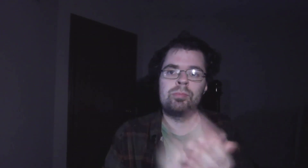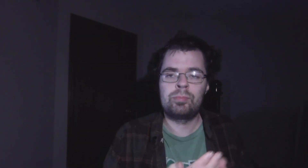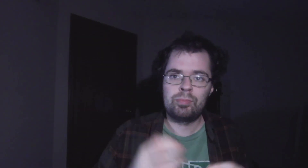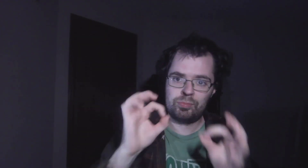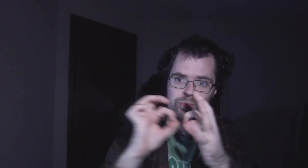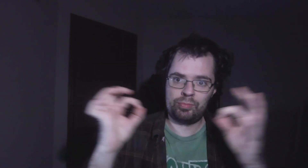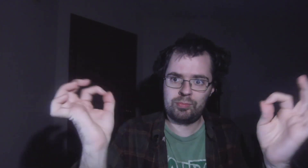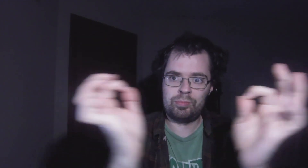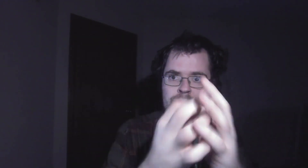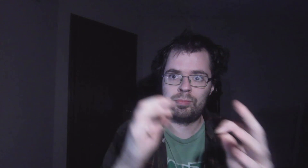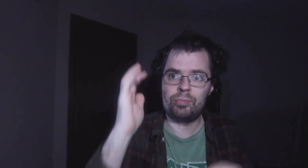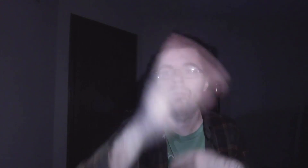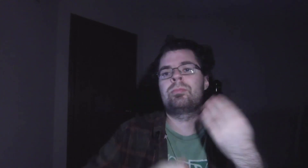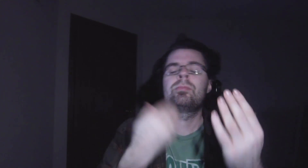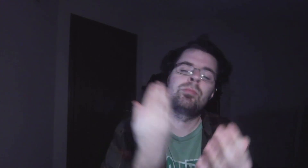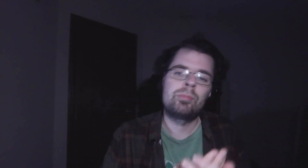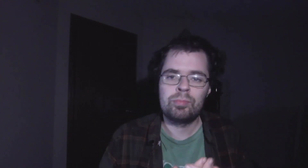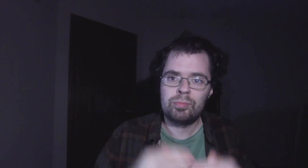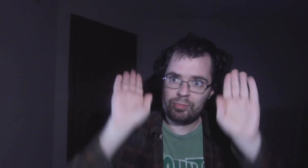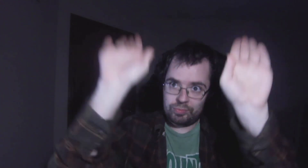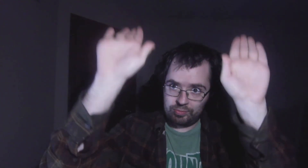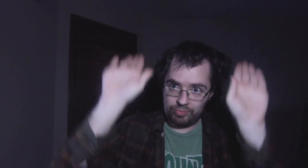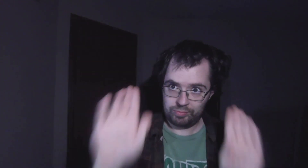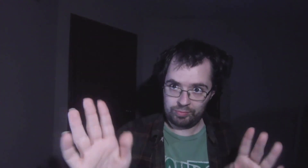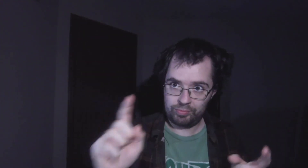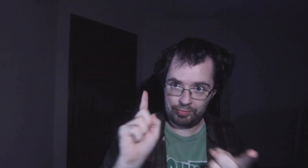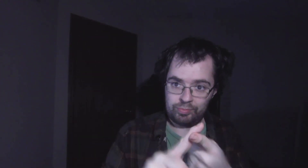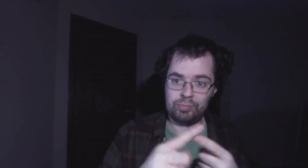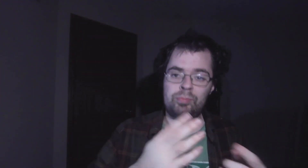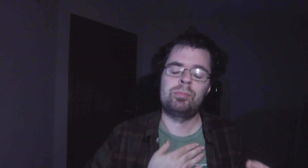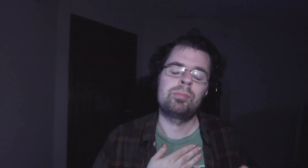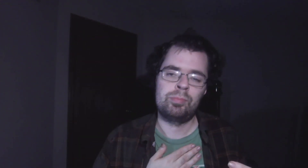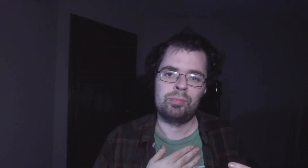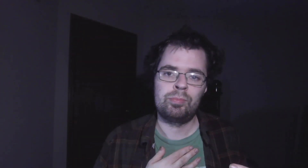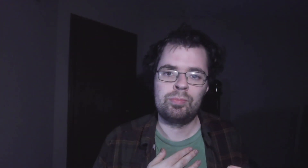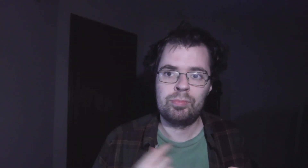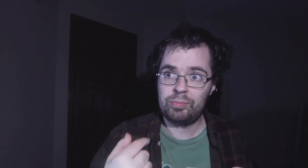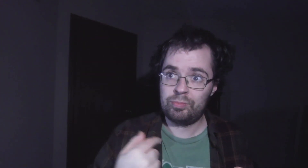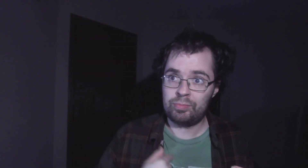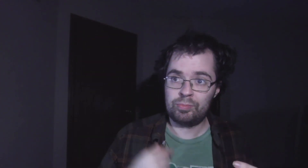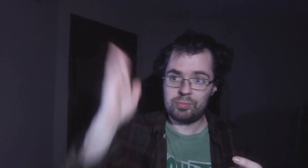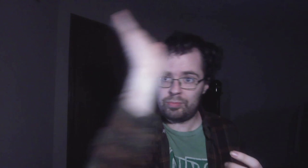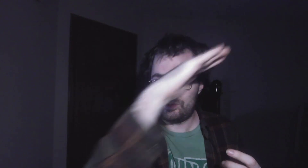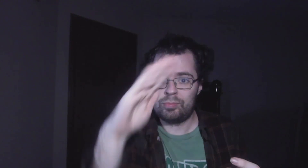worthy, altogether wonderful to me. I'll